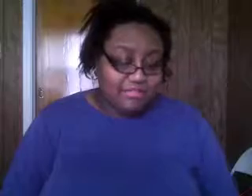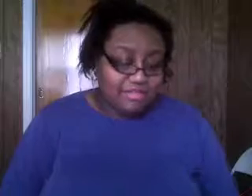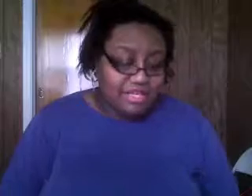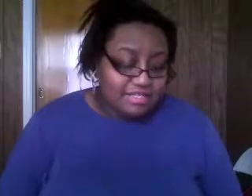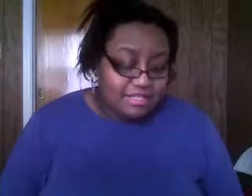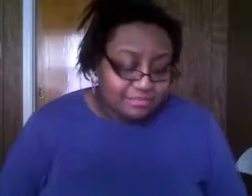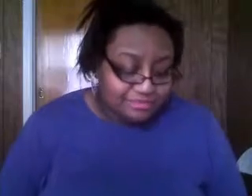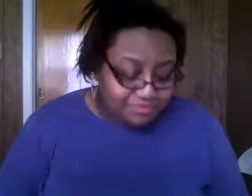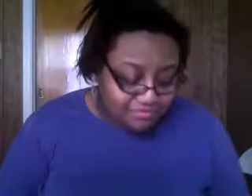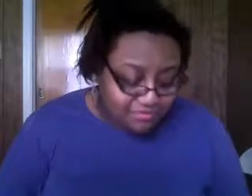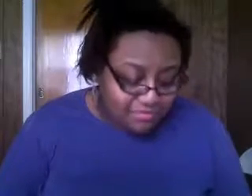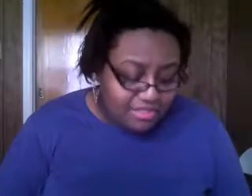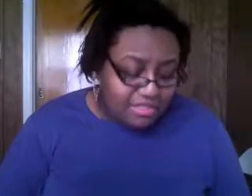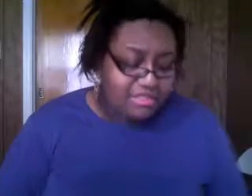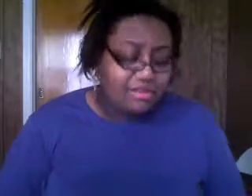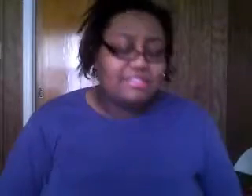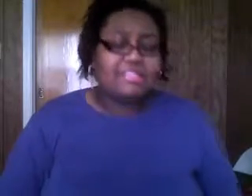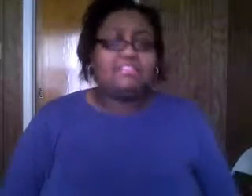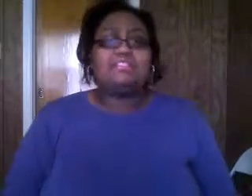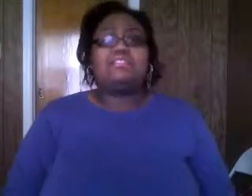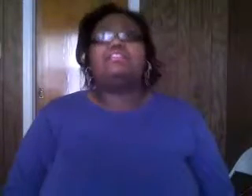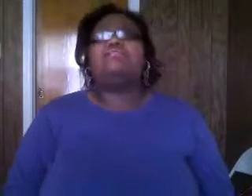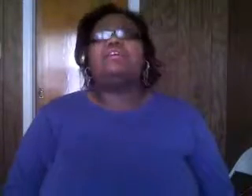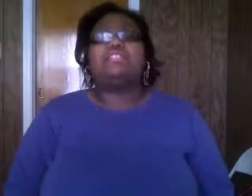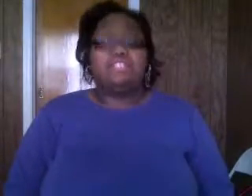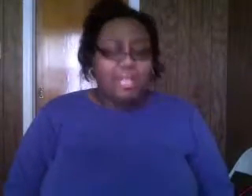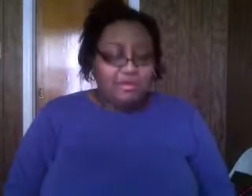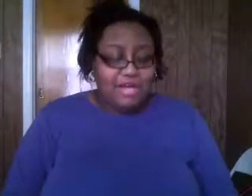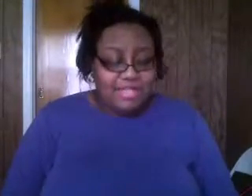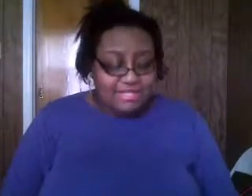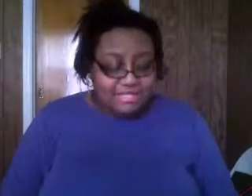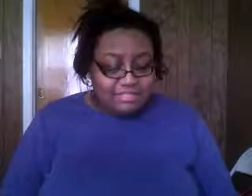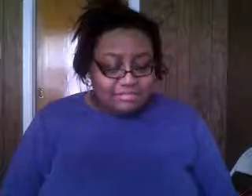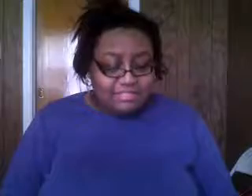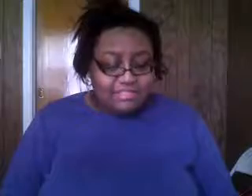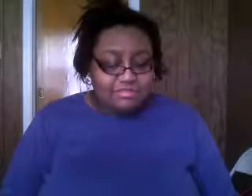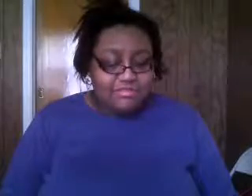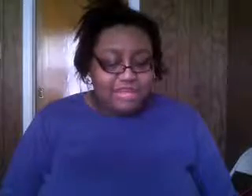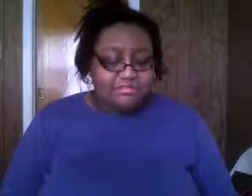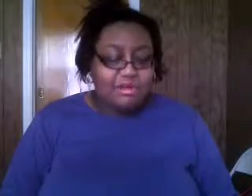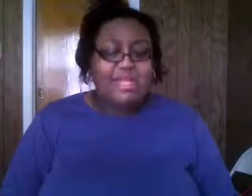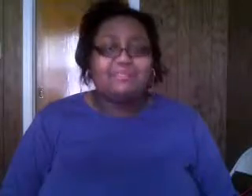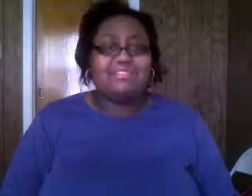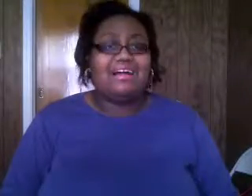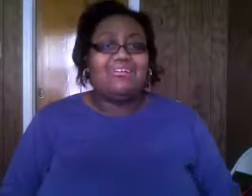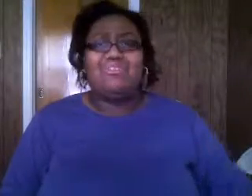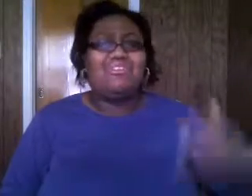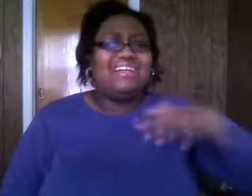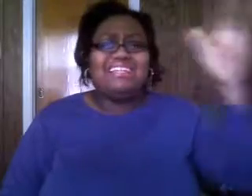office so you know it's just it's just craziness but a lot of times as far as the violence problem we have in chicago or any